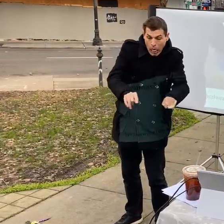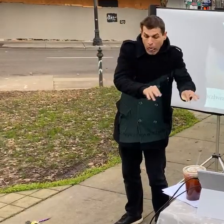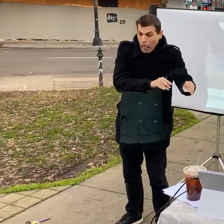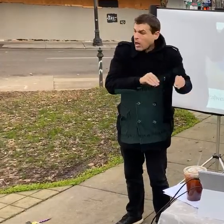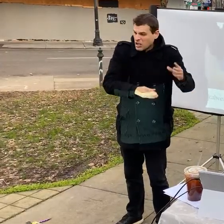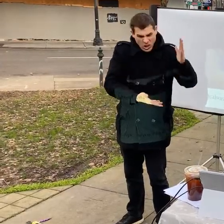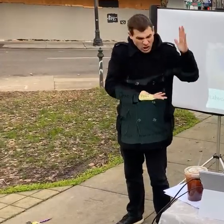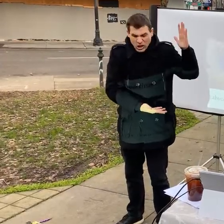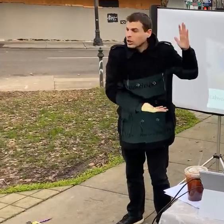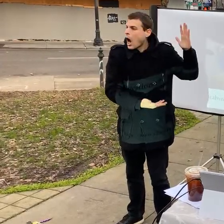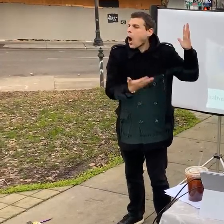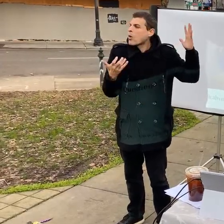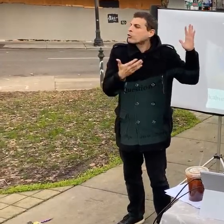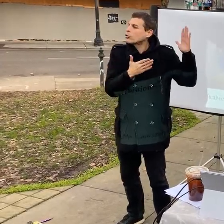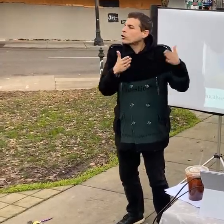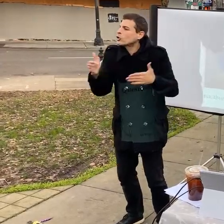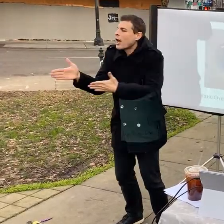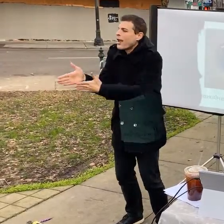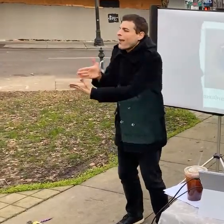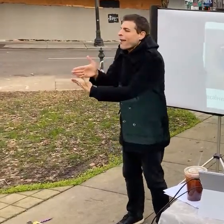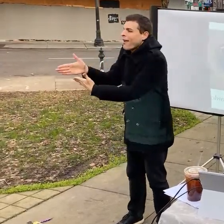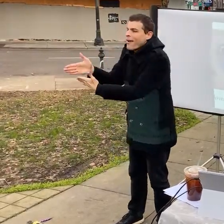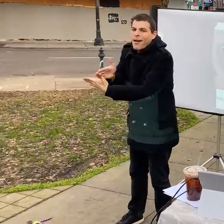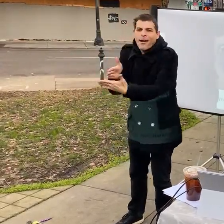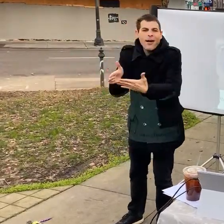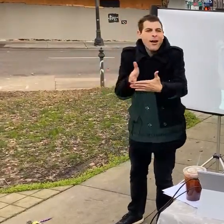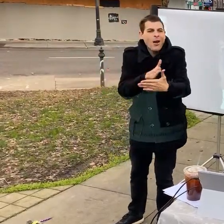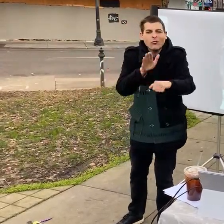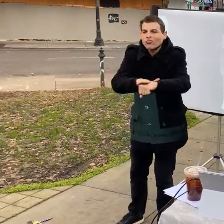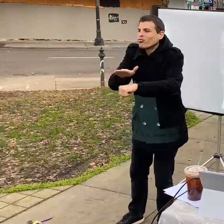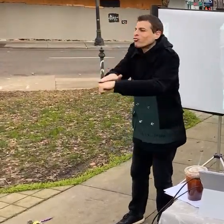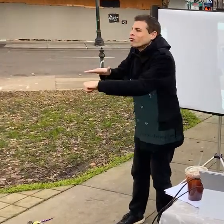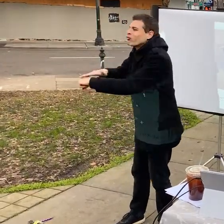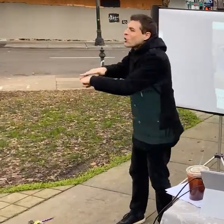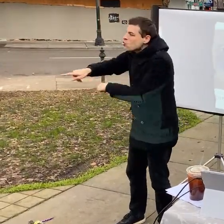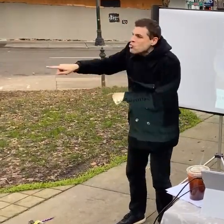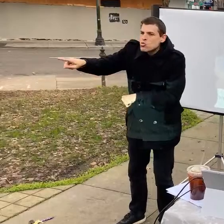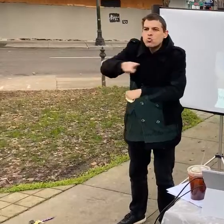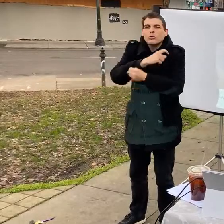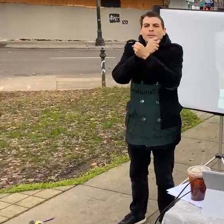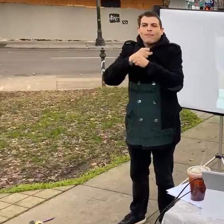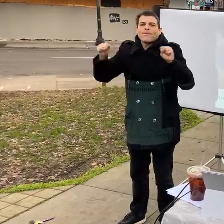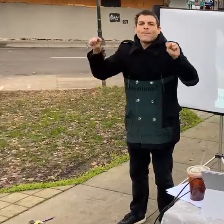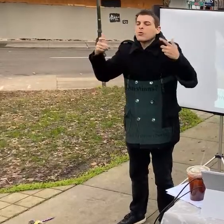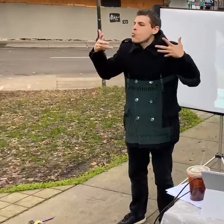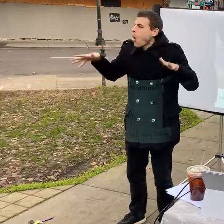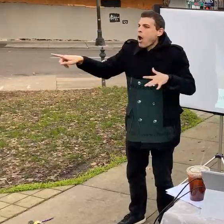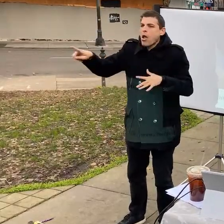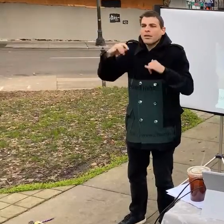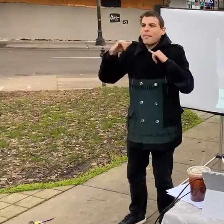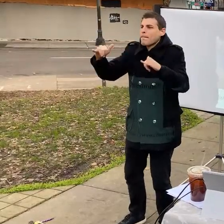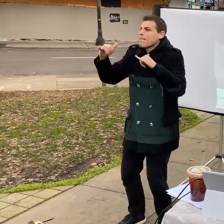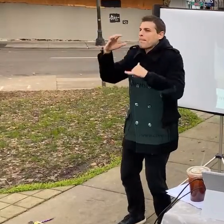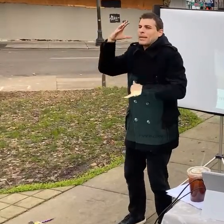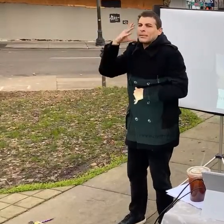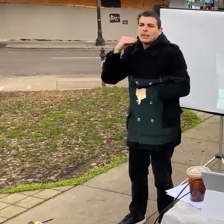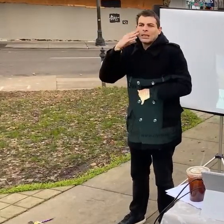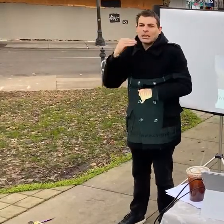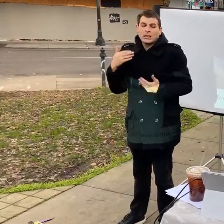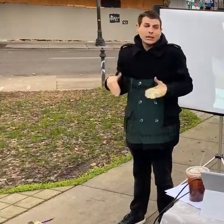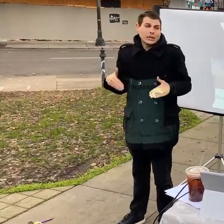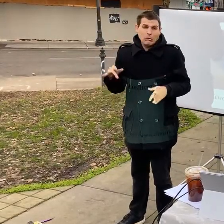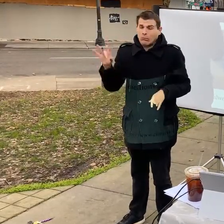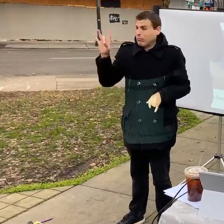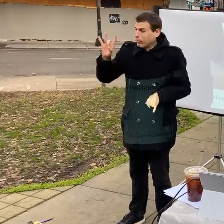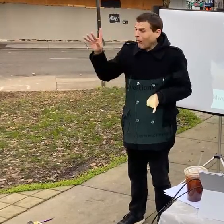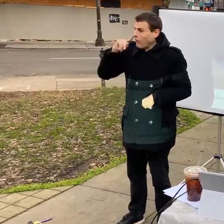out there and i want everybody elsewhere to be safe and not have to go through what we went through over the better